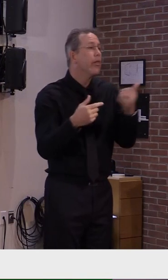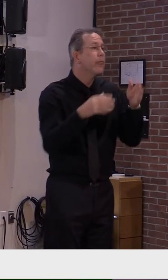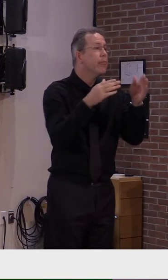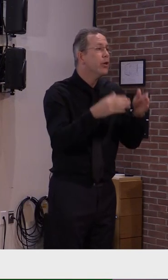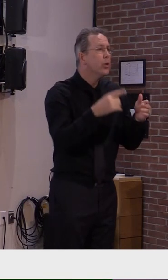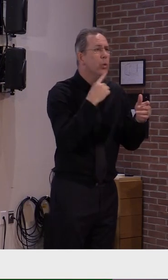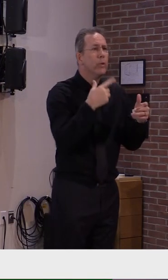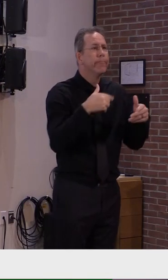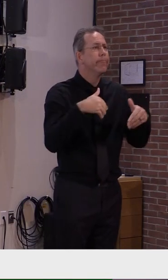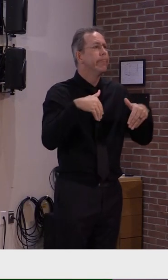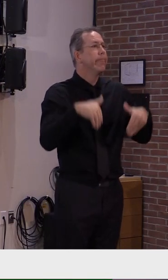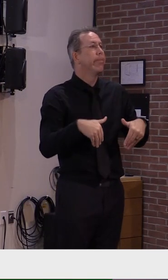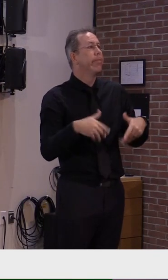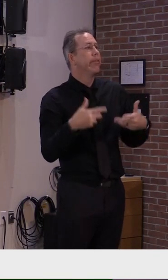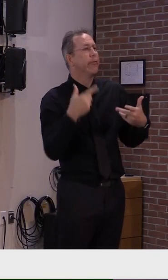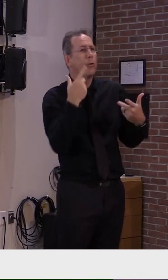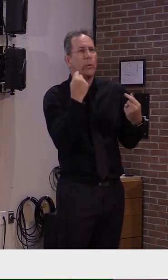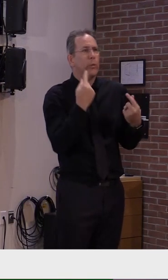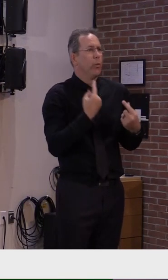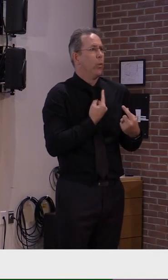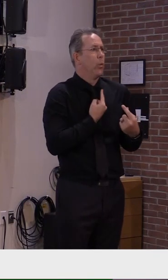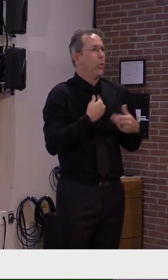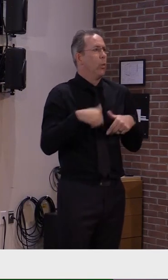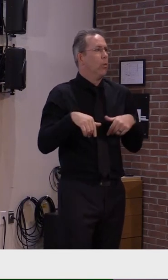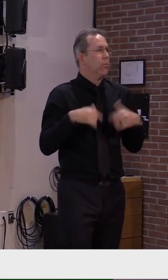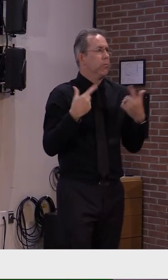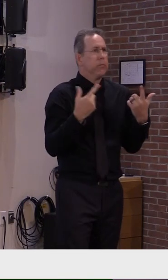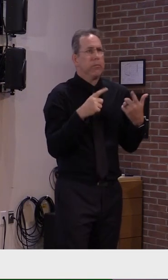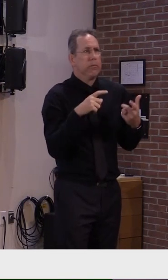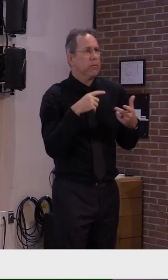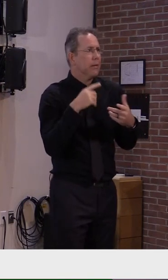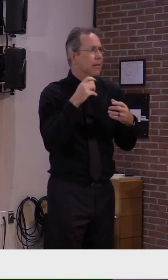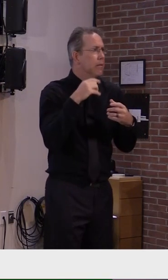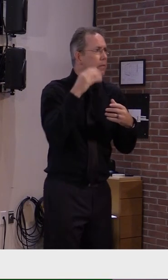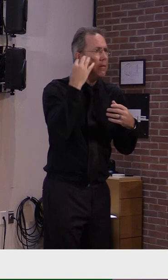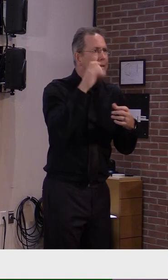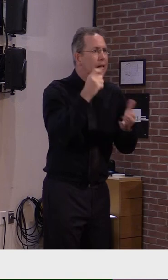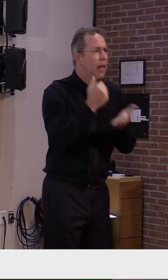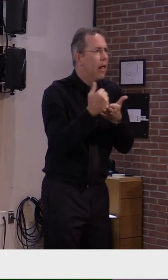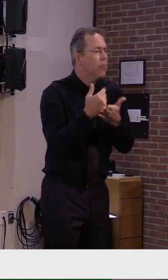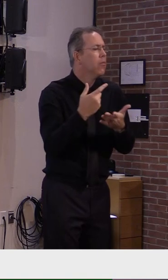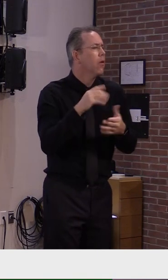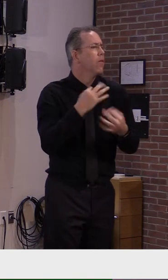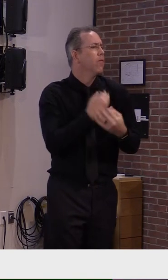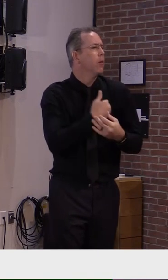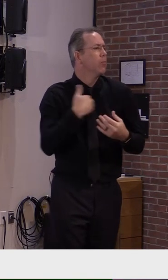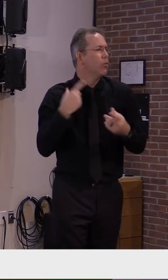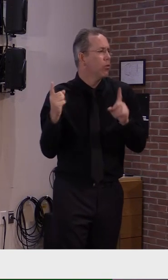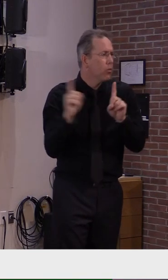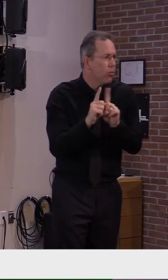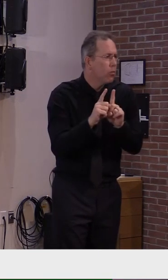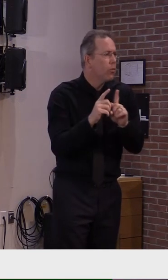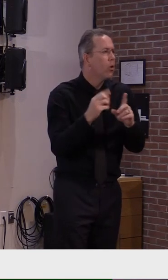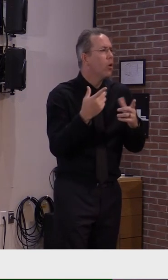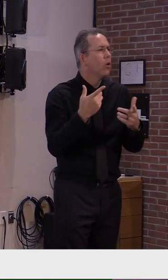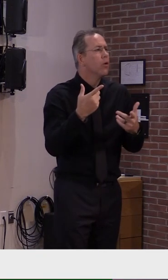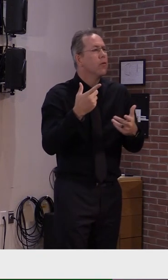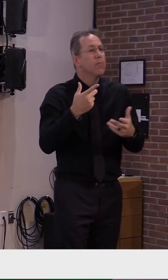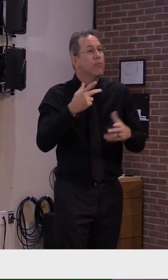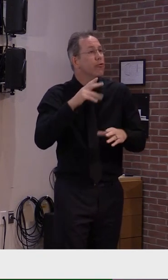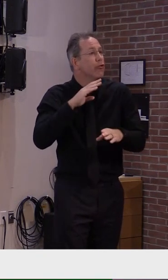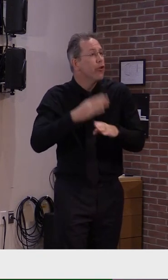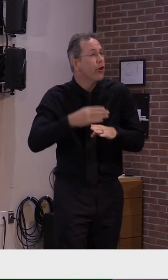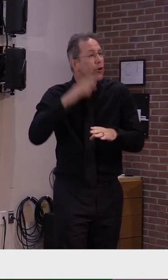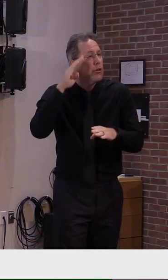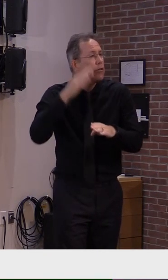like a family member to listen and participate in a discussion, are encouraged to include support people via